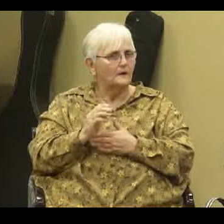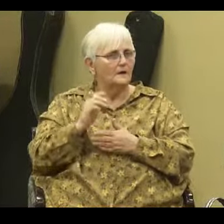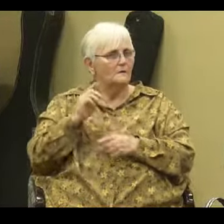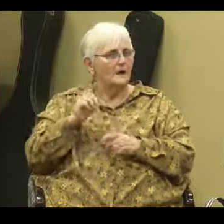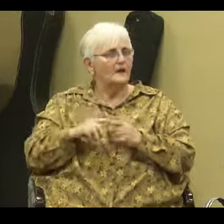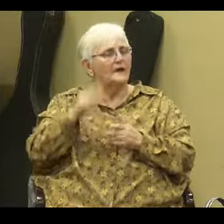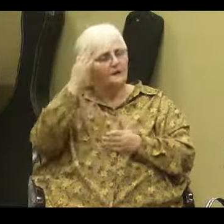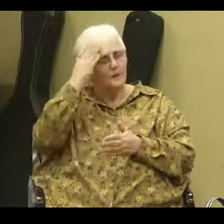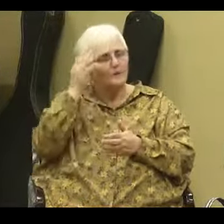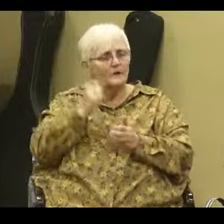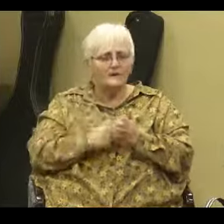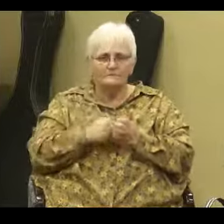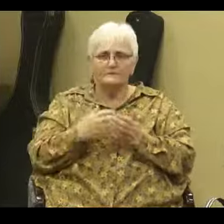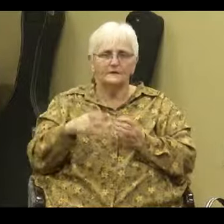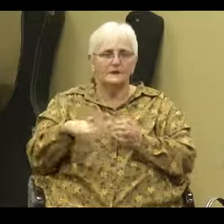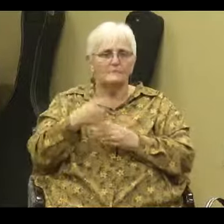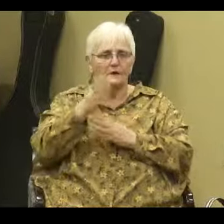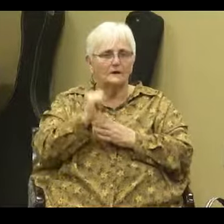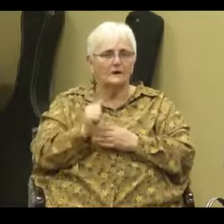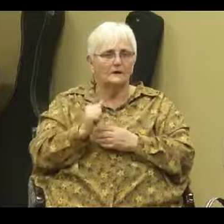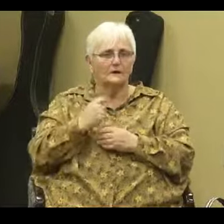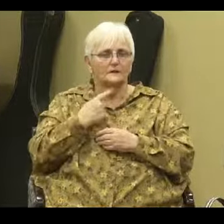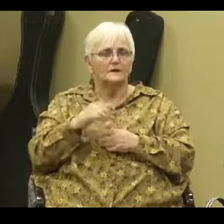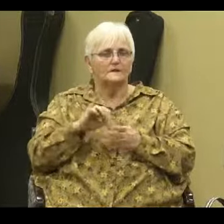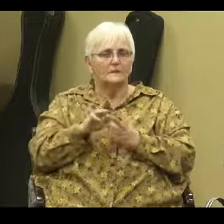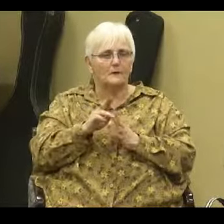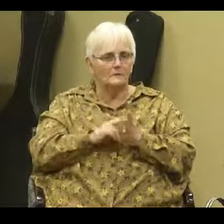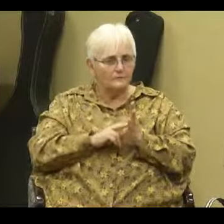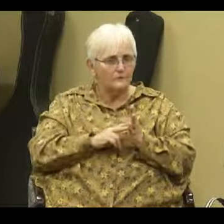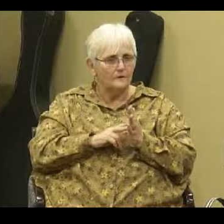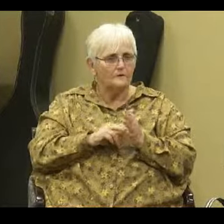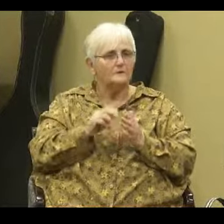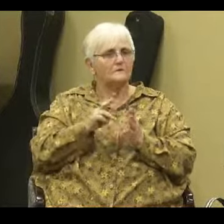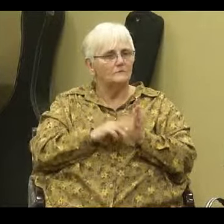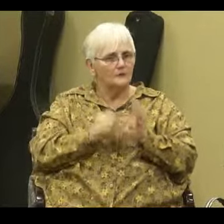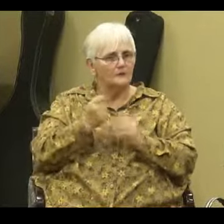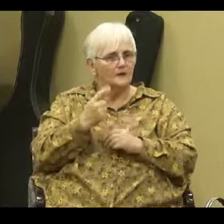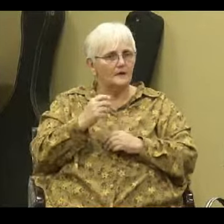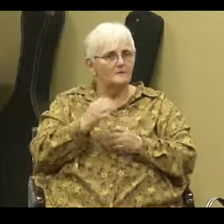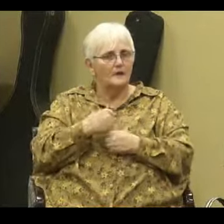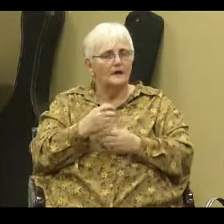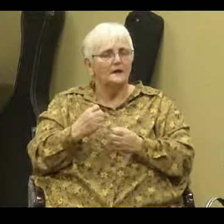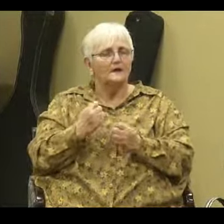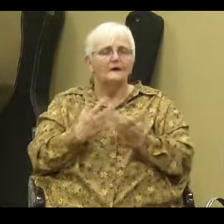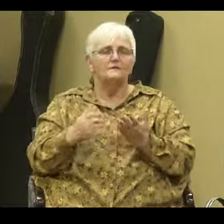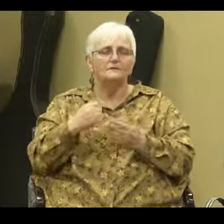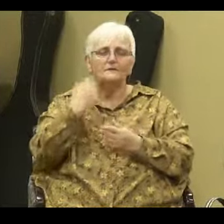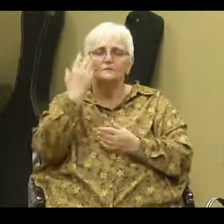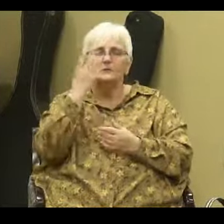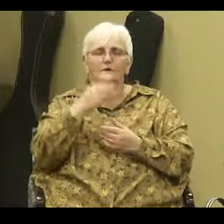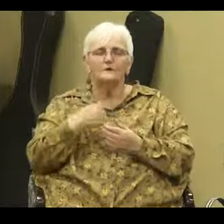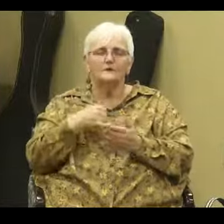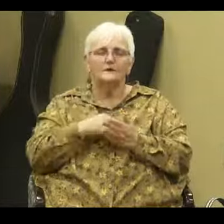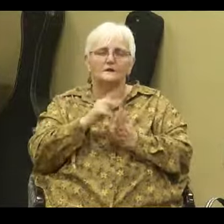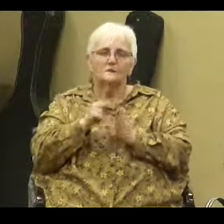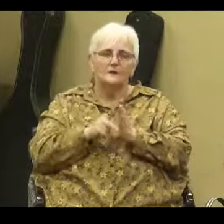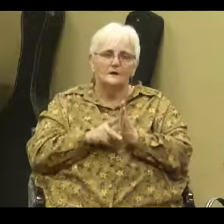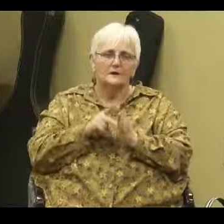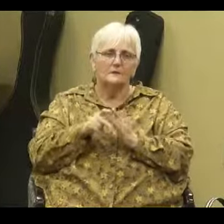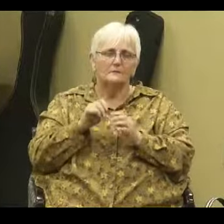know everything about God. It says in our text, in verse 11, He has made everything beautiful in its time. And, He has put eternity in